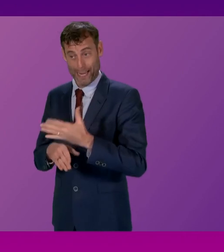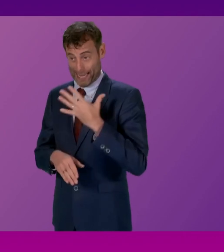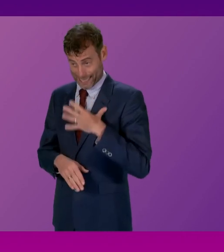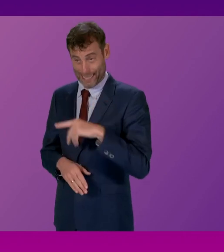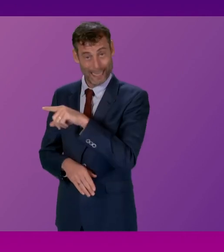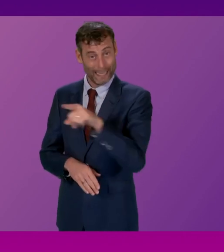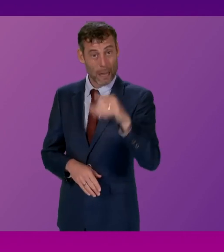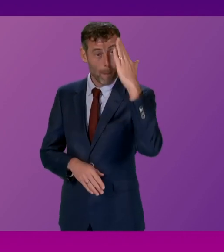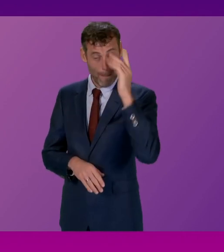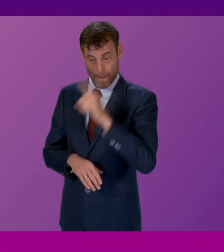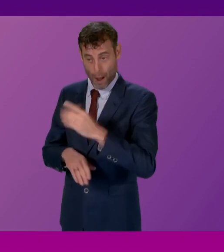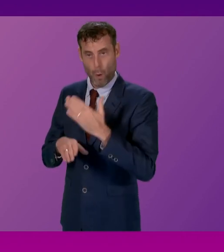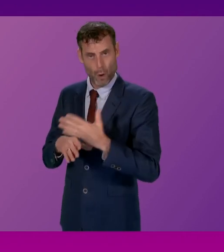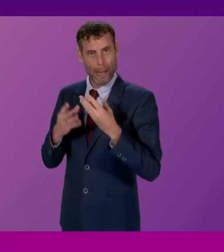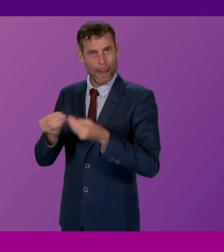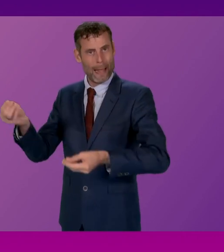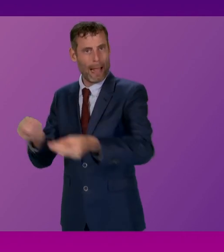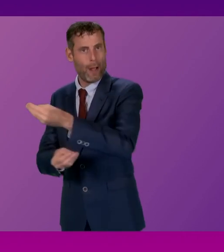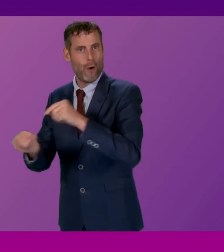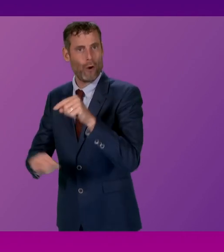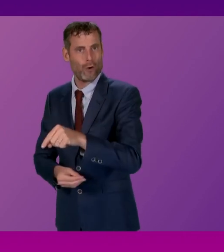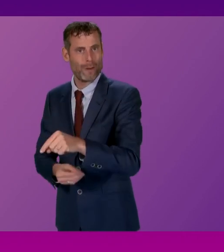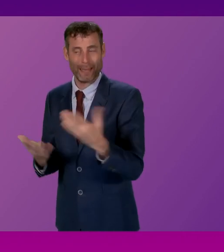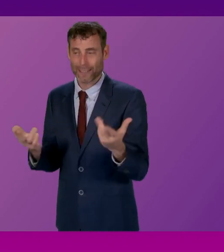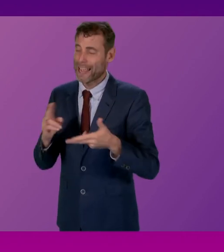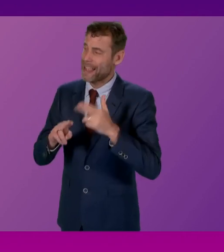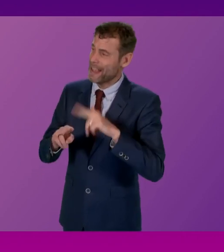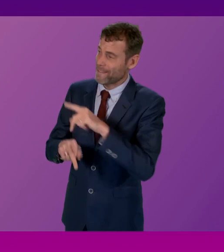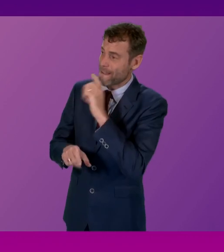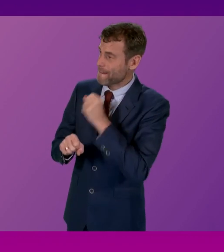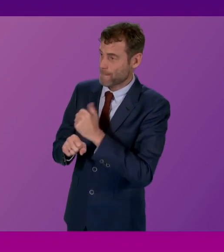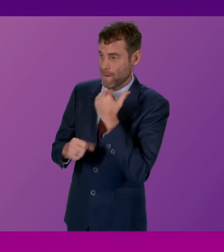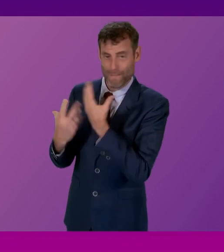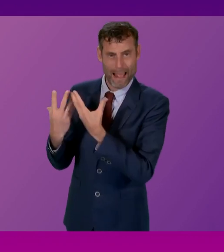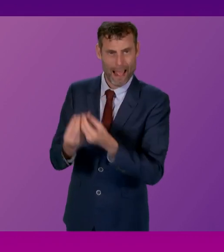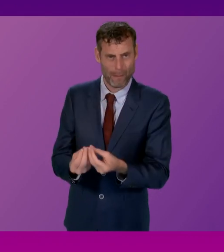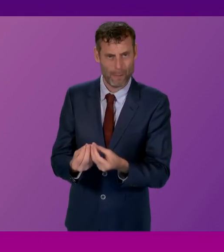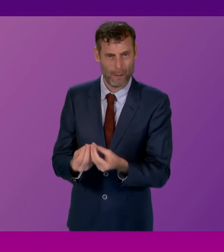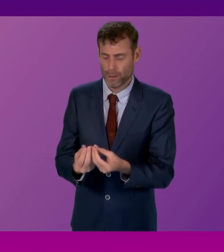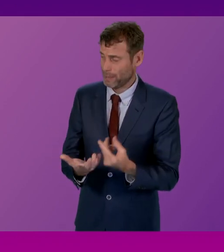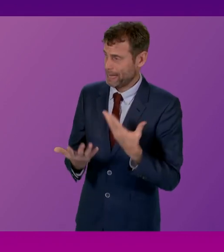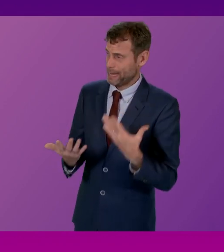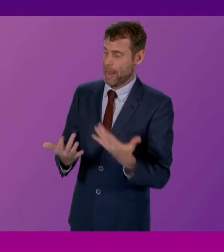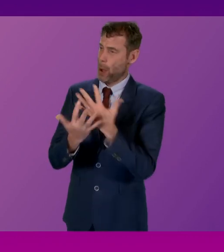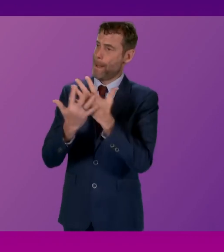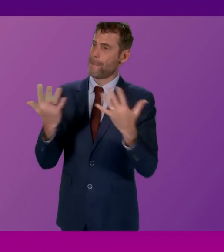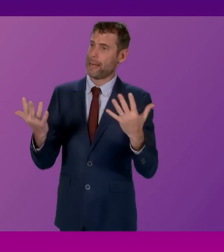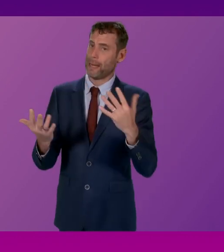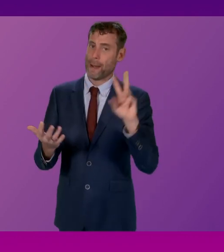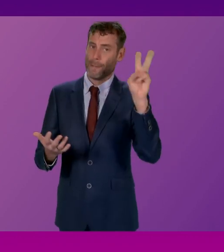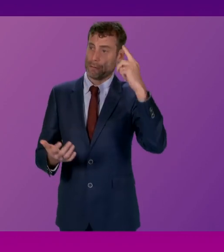anything on childcare since the programme for Government, how will he reassure women that they end up pregnant, then screwed by this Government?